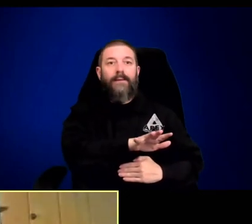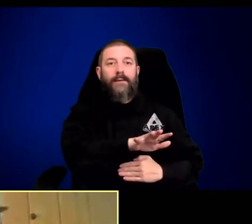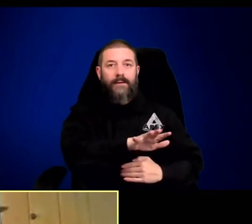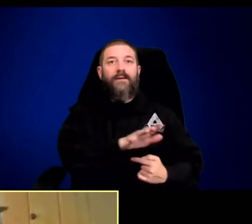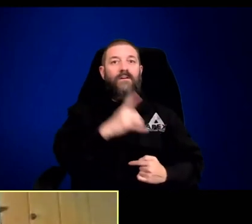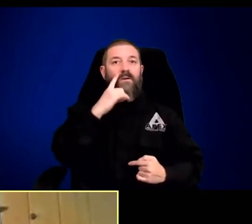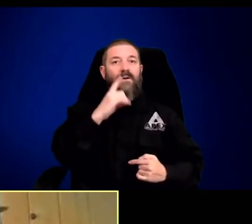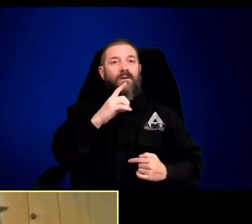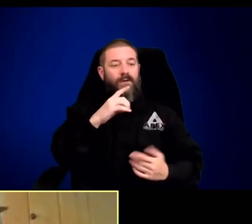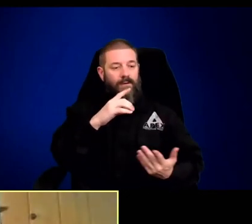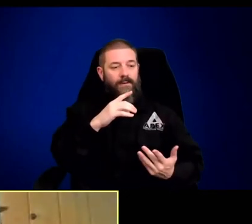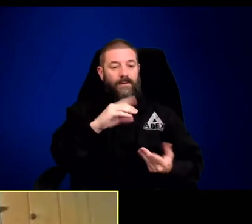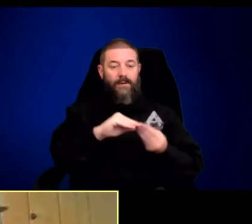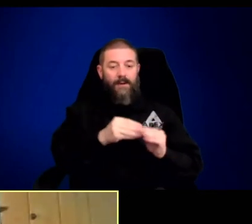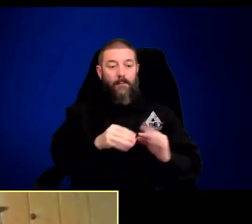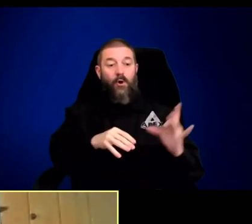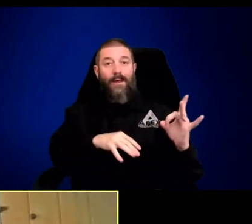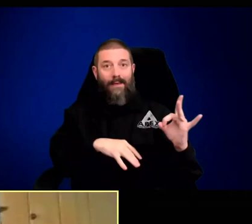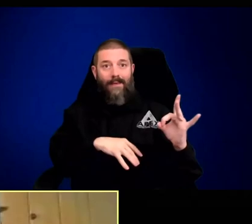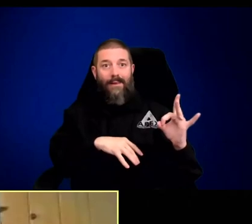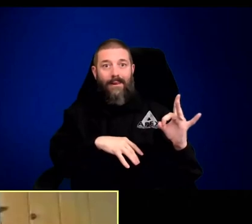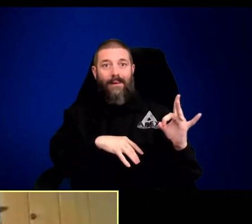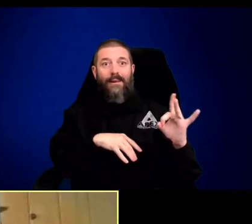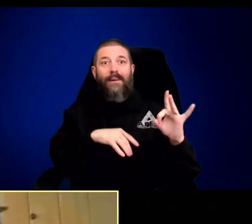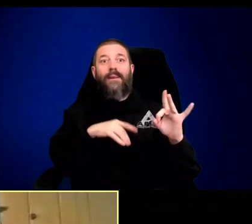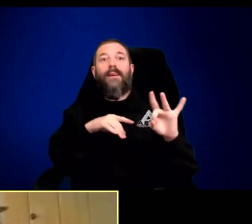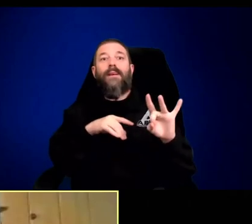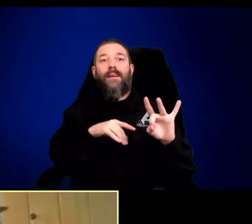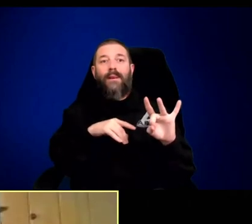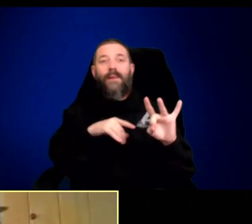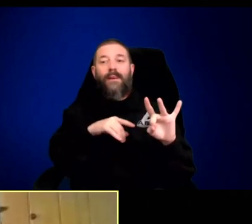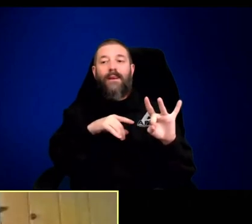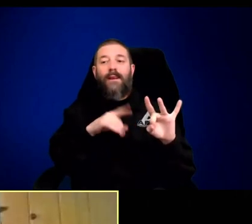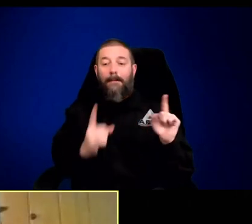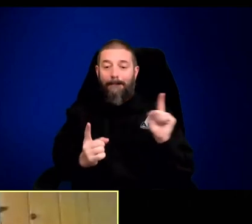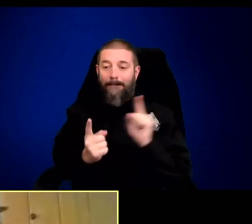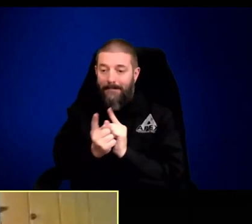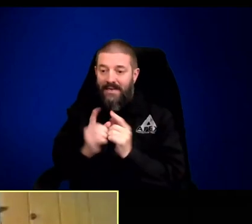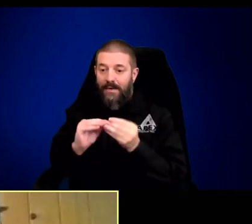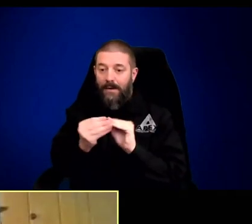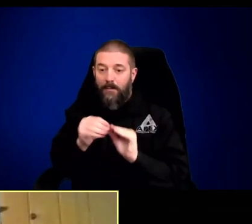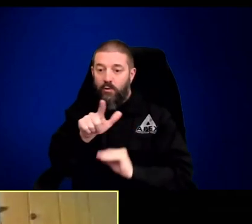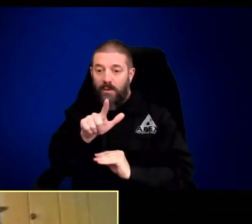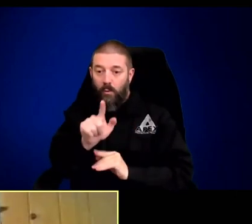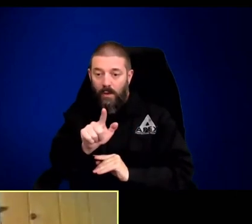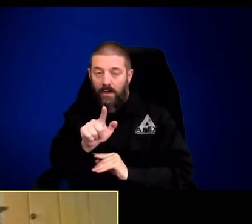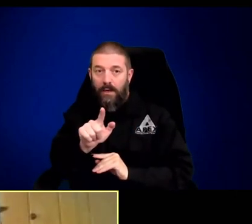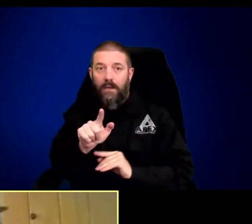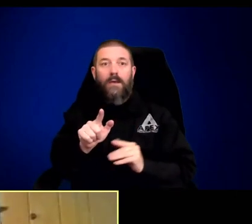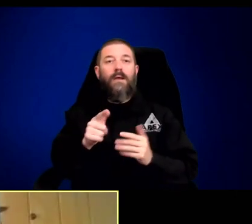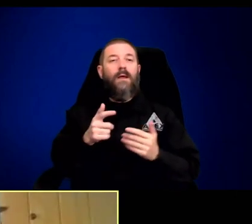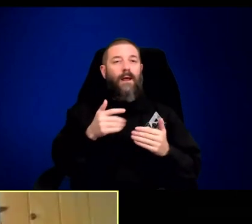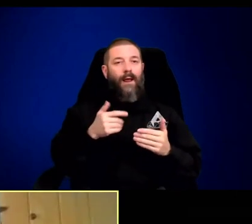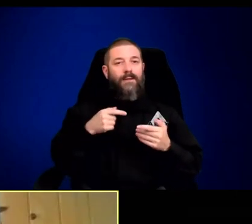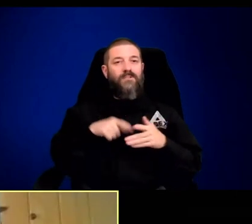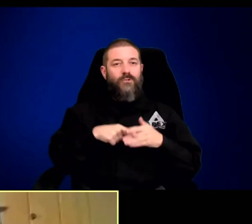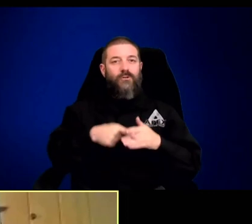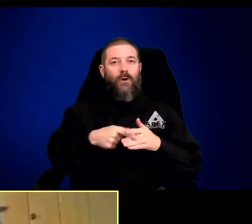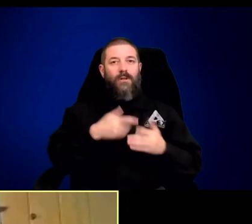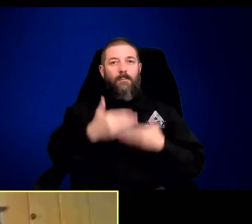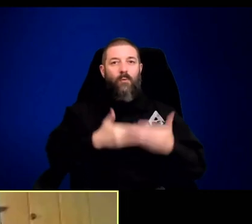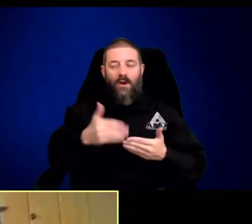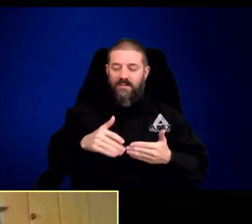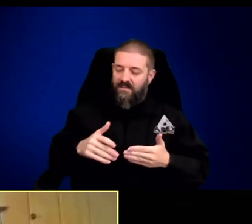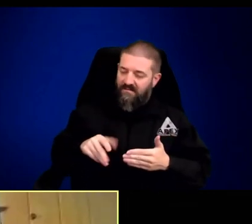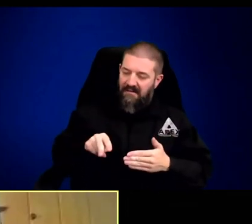that know the story in the Wolf 8 book, that was probably within a day or so, or even, yeah, probably within a day or